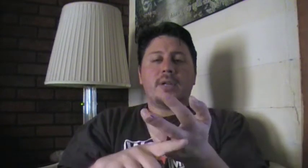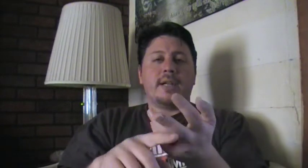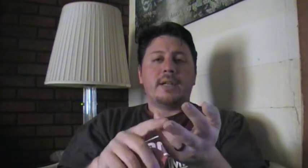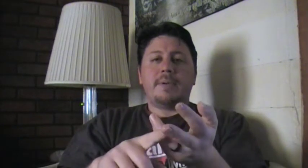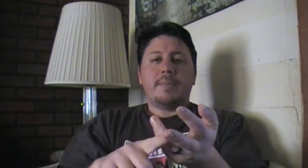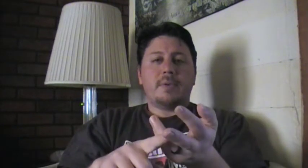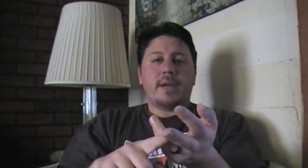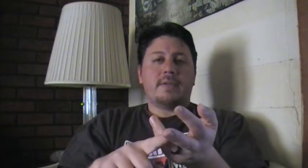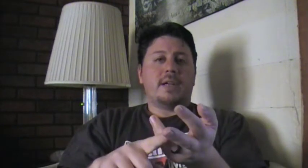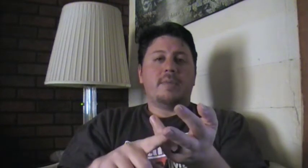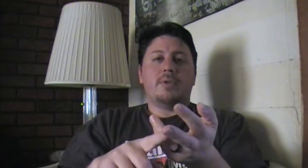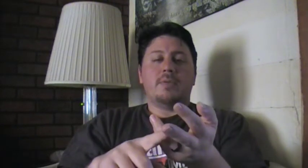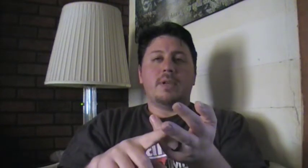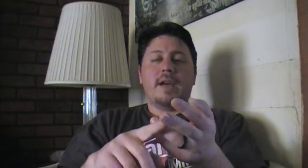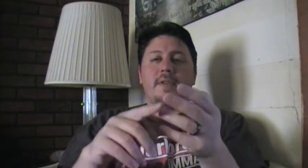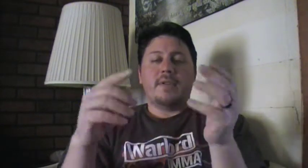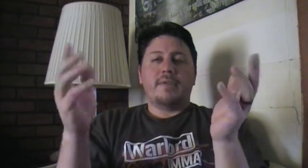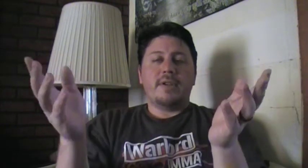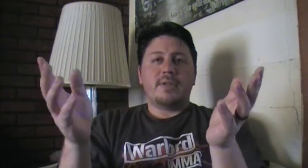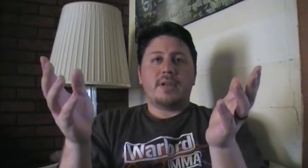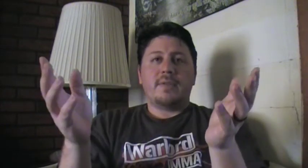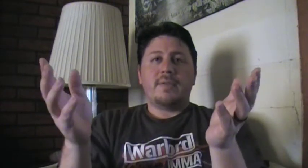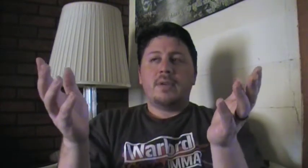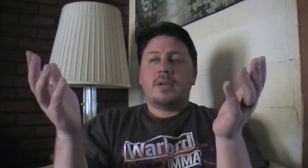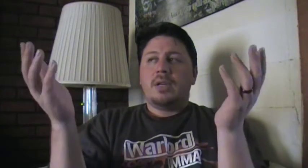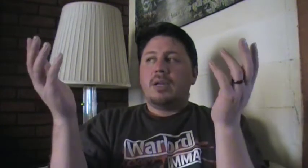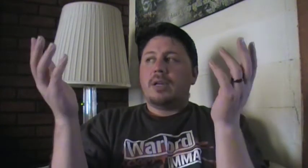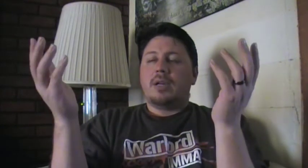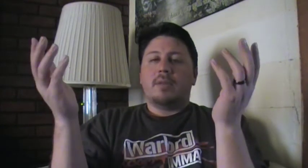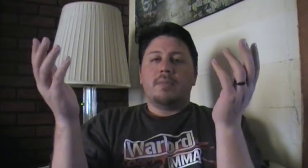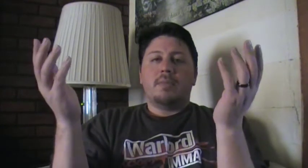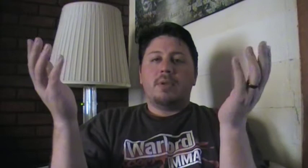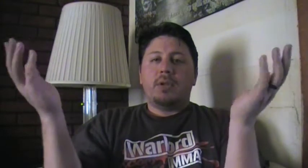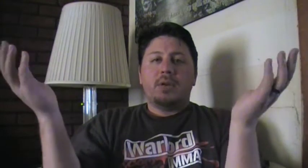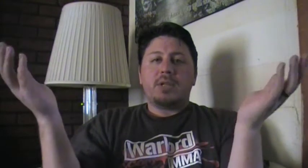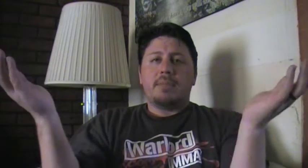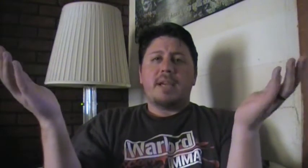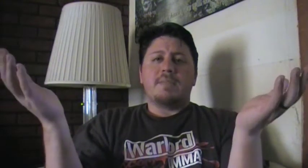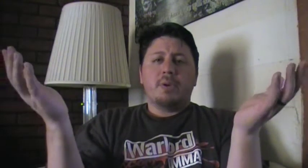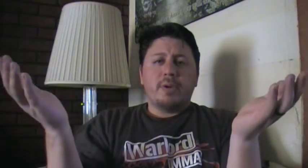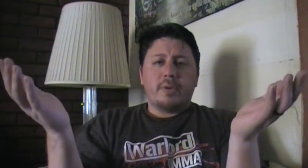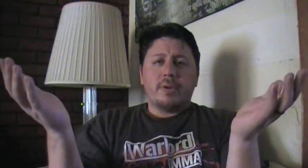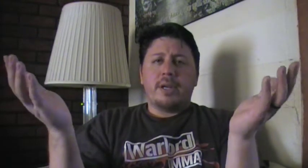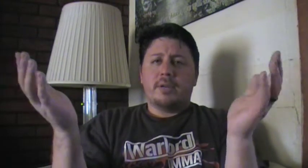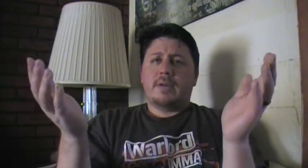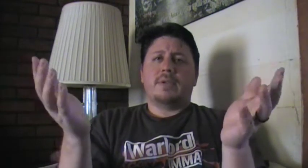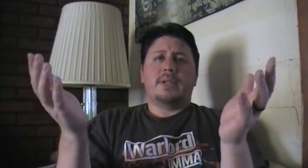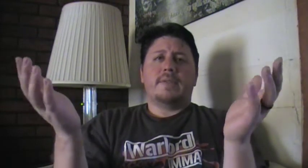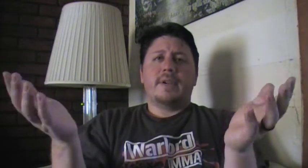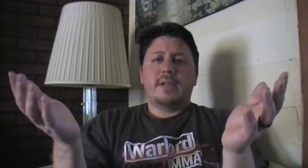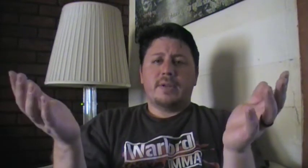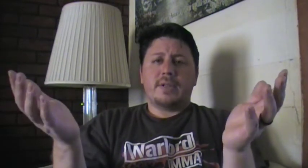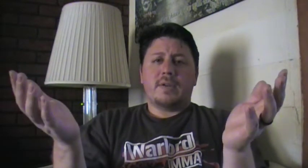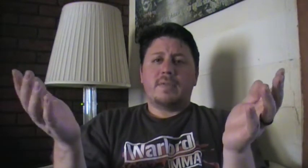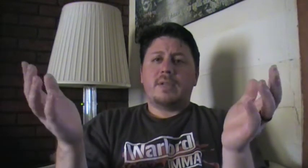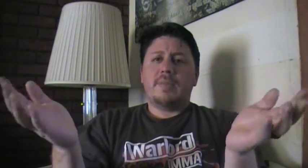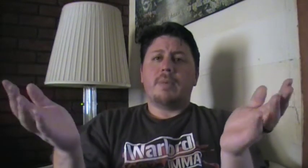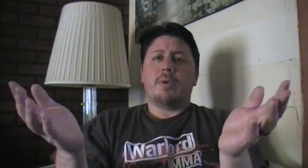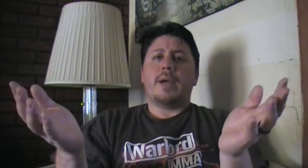killing people every time you have to defend yourself, you're just a mass murderer and you're not really defending yourself. Give me a break,